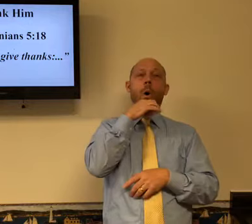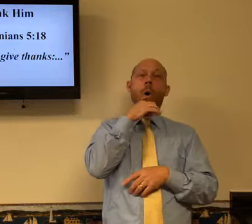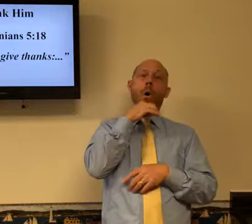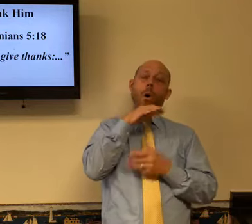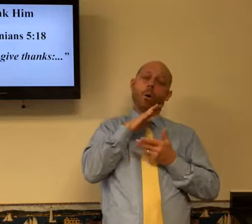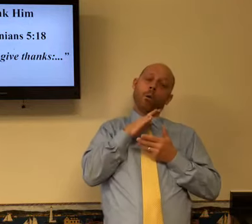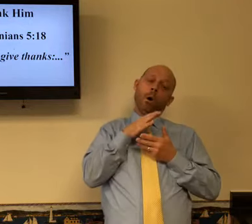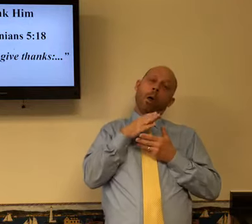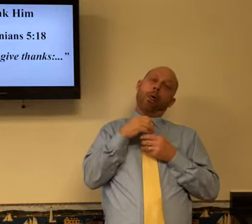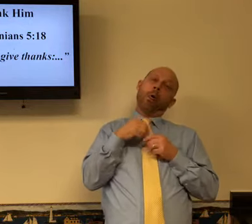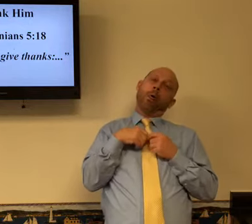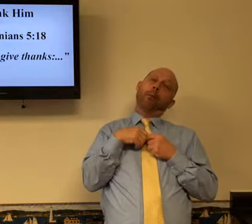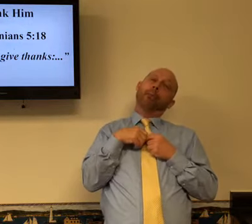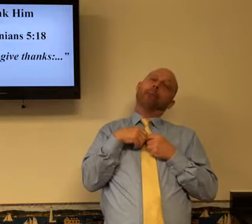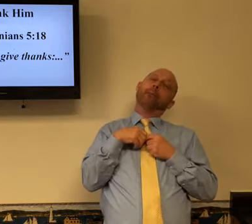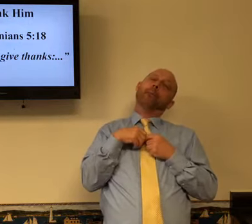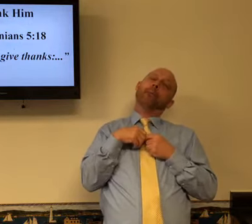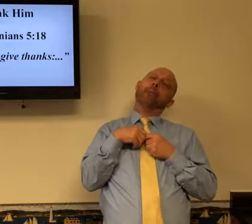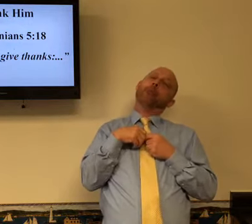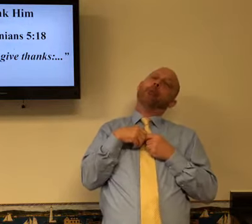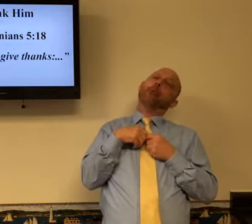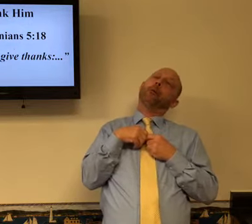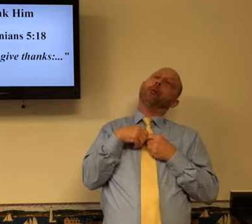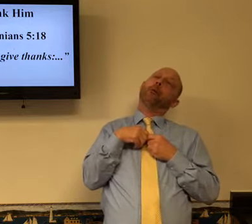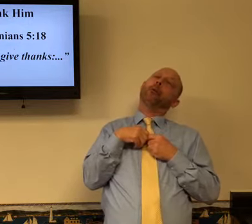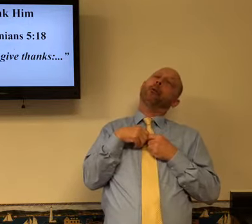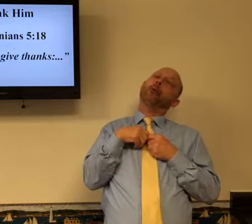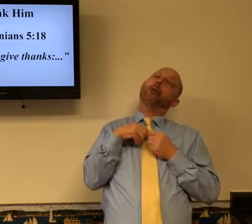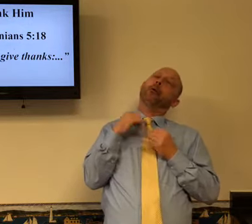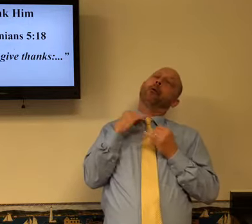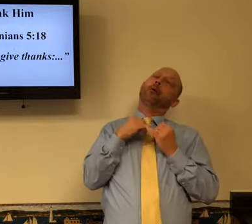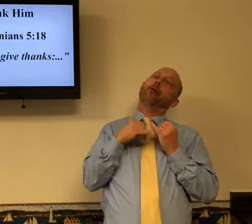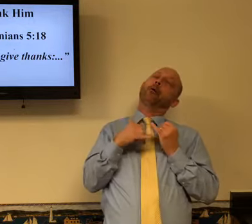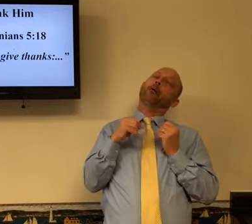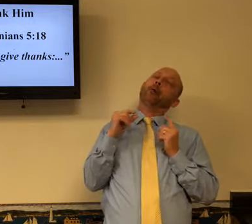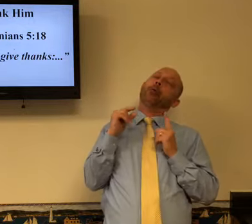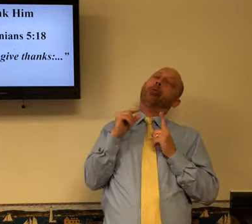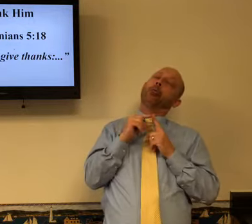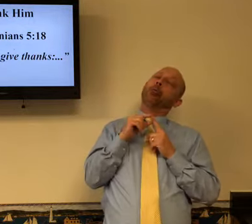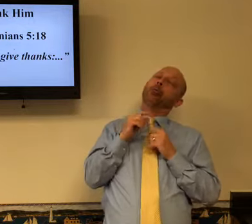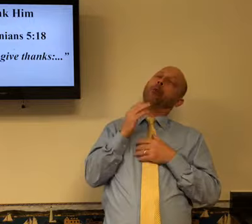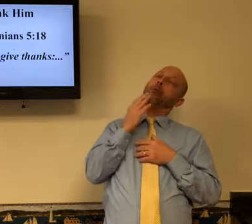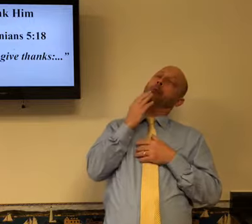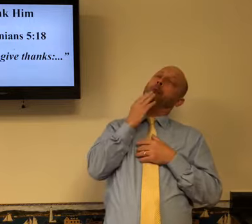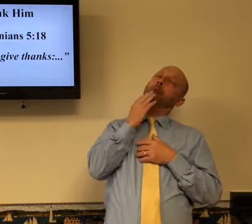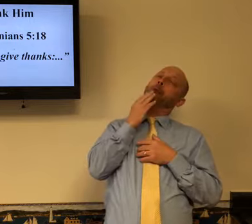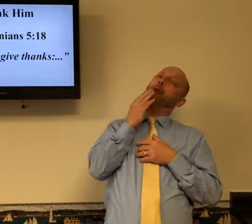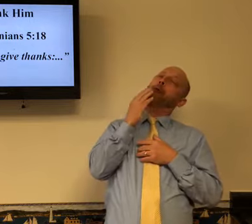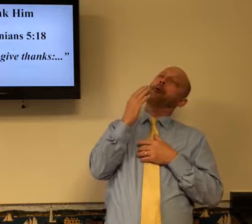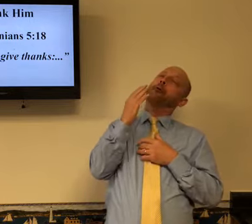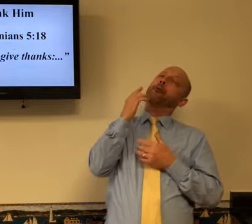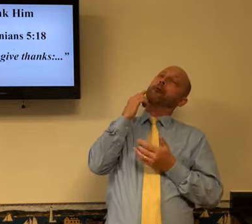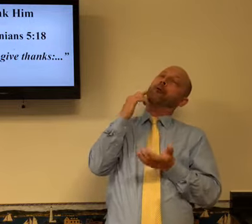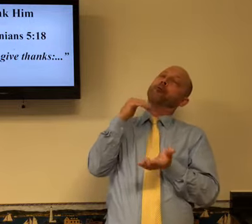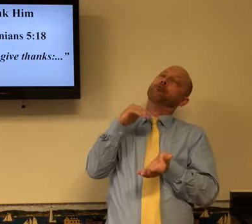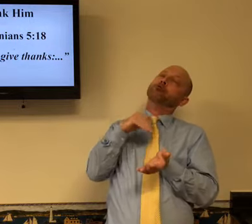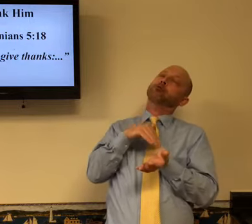God, when you're old and you're in the bed someday and your last words should